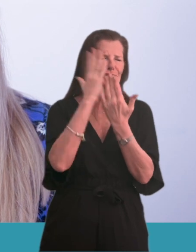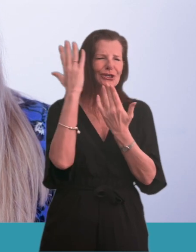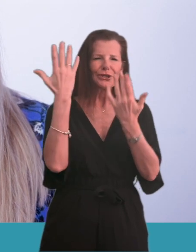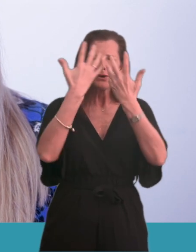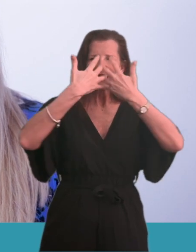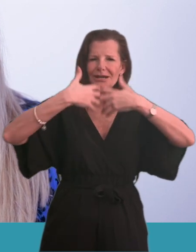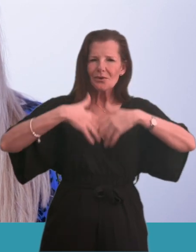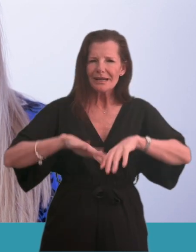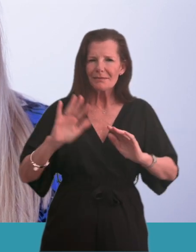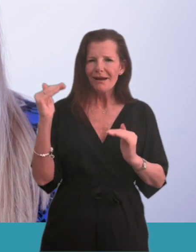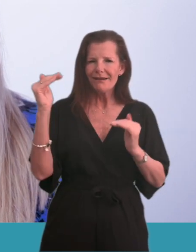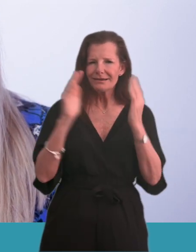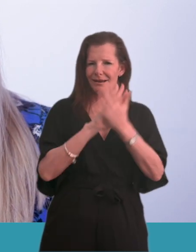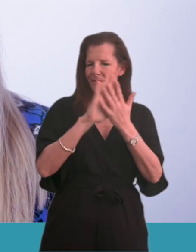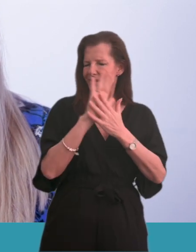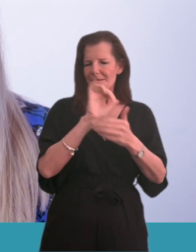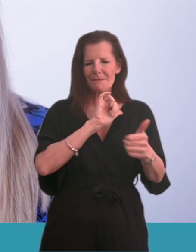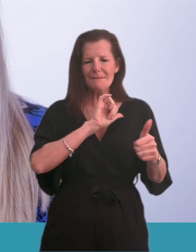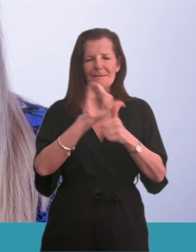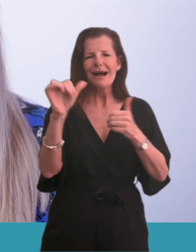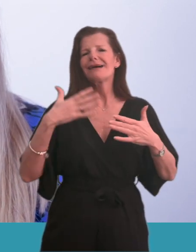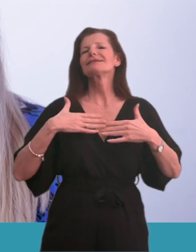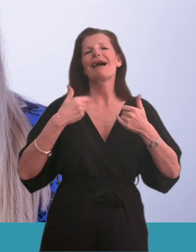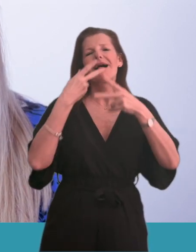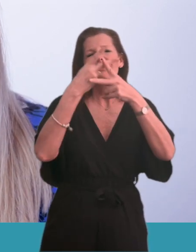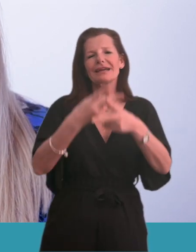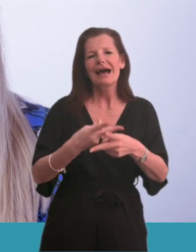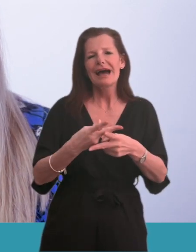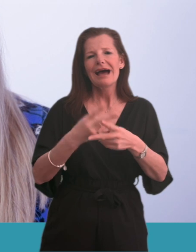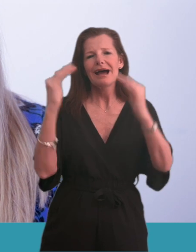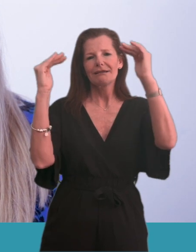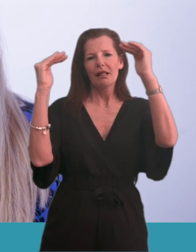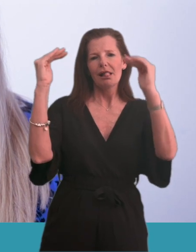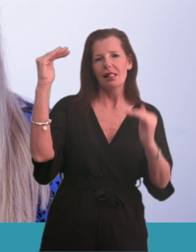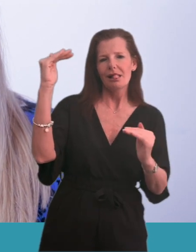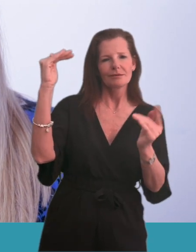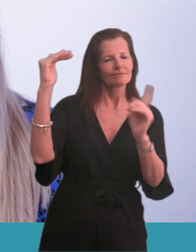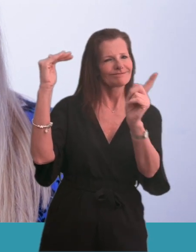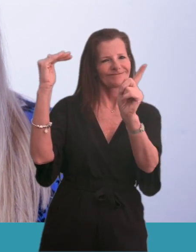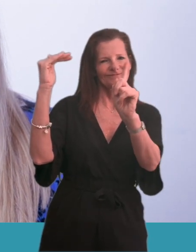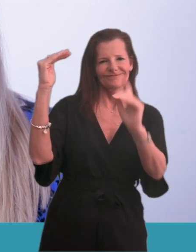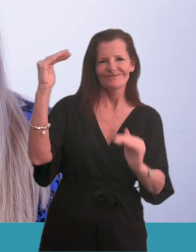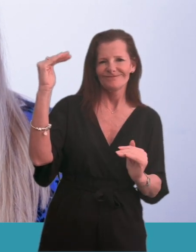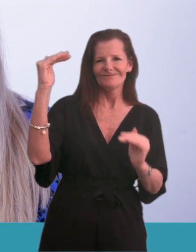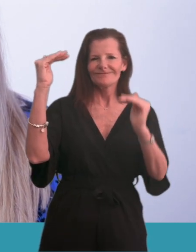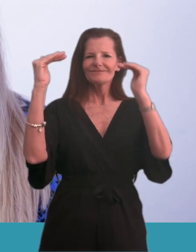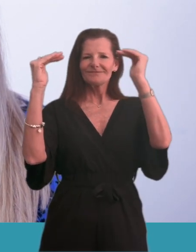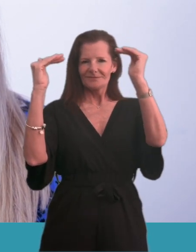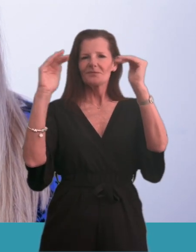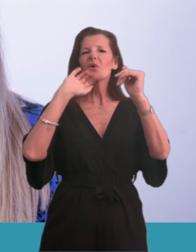will help us to provide the best health care, reduce health inequalities where people do not always get the same access